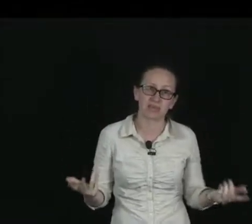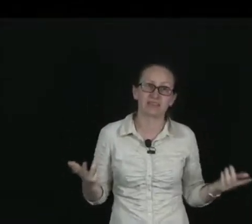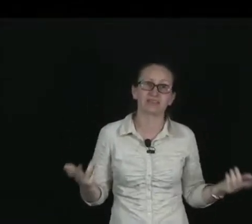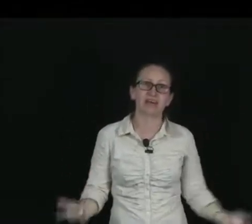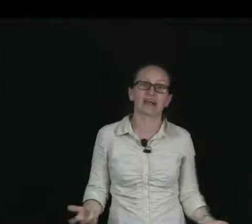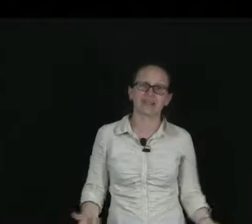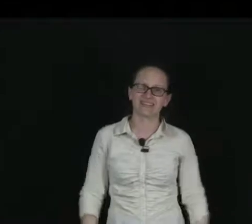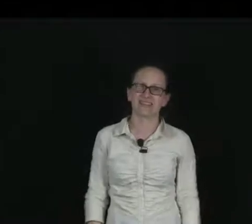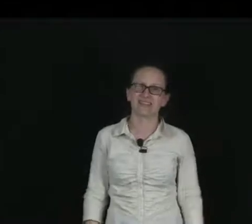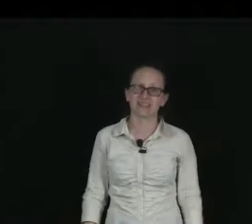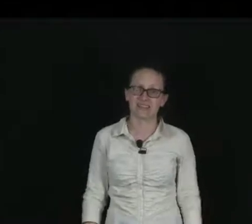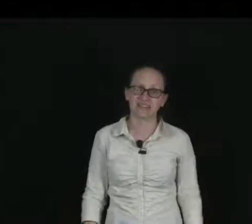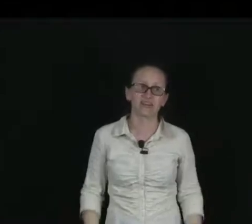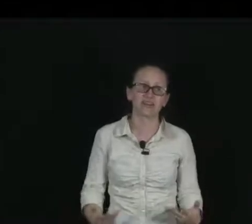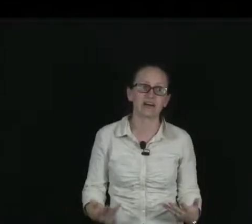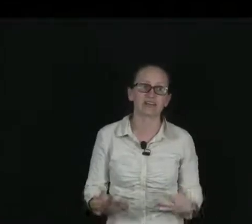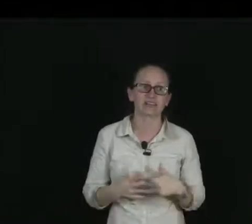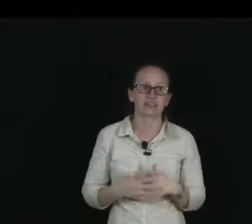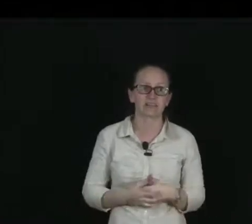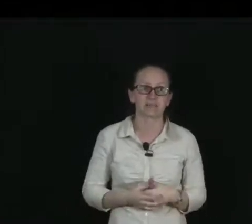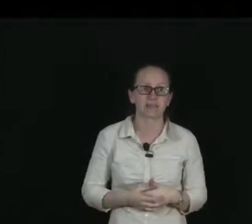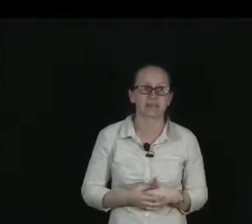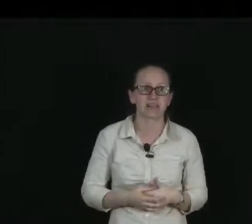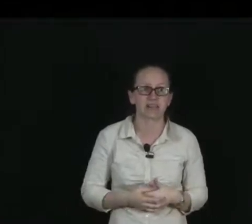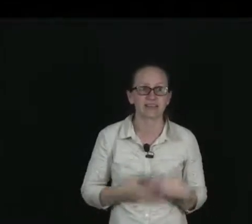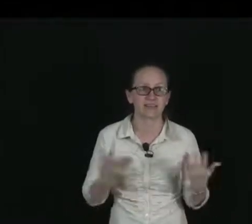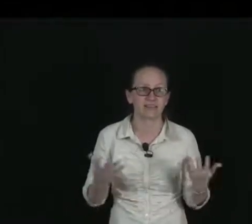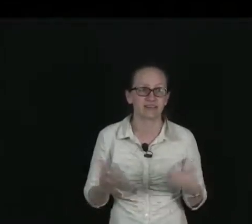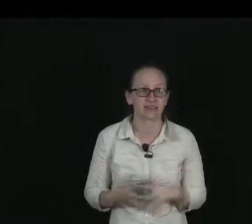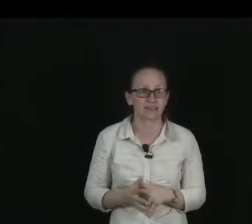speed of light. And nothing can go faster than the speed of light in the vacuum.